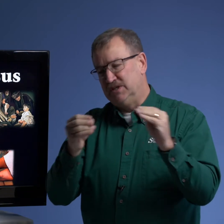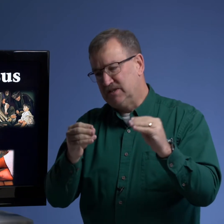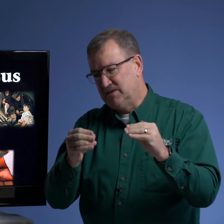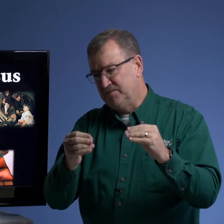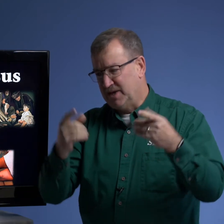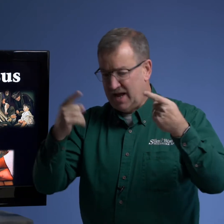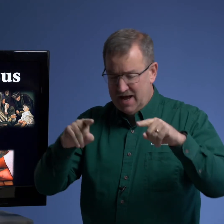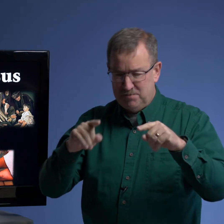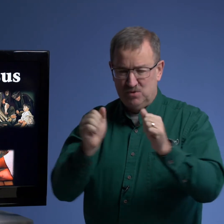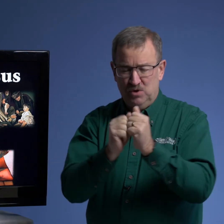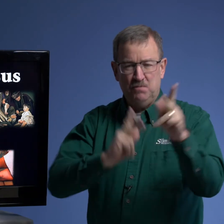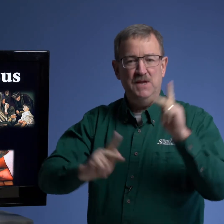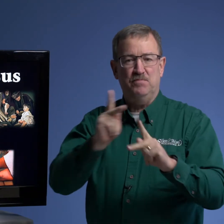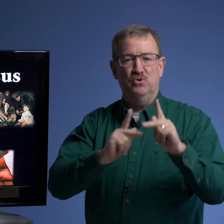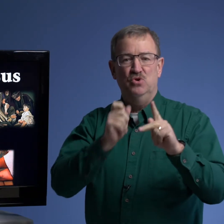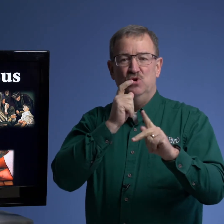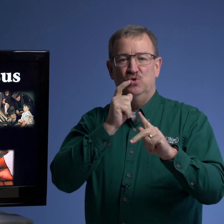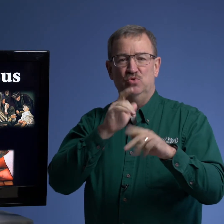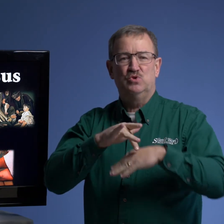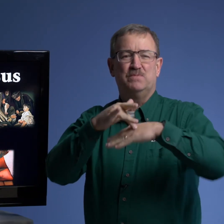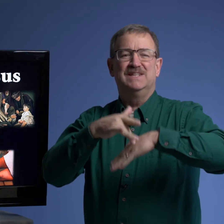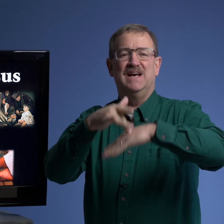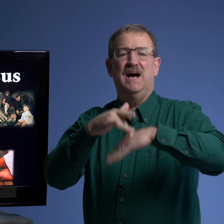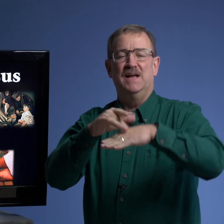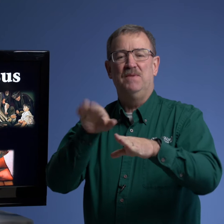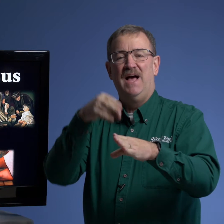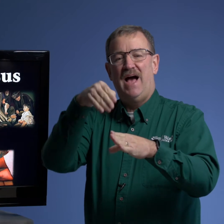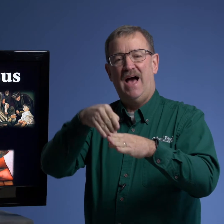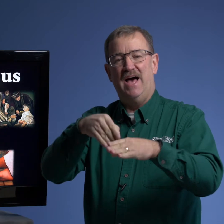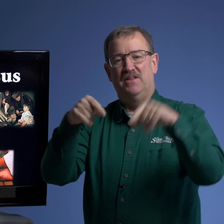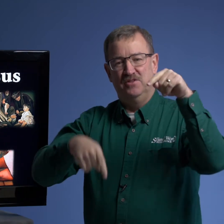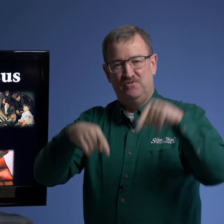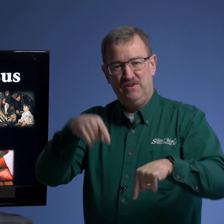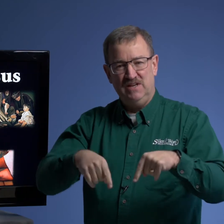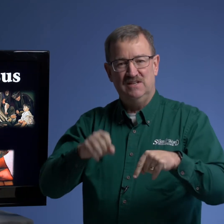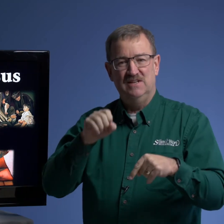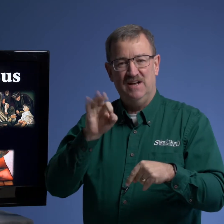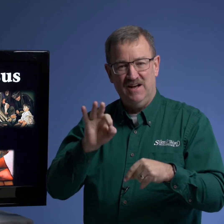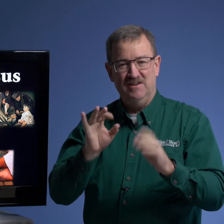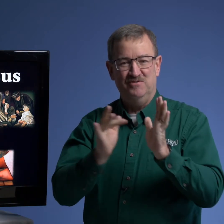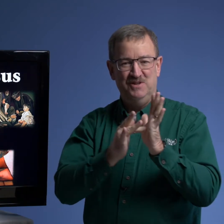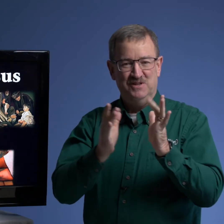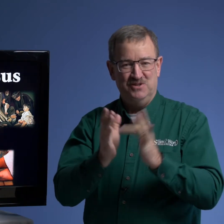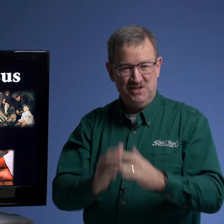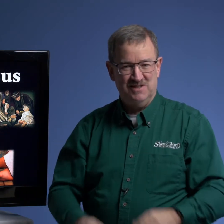that happened with people who spent time at the feet of jesus